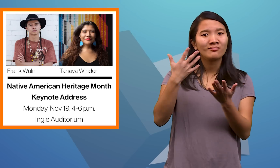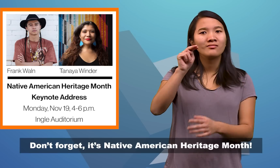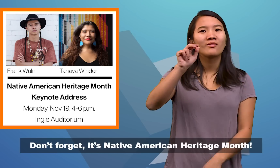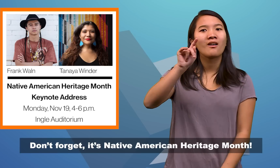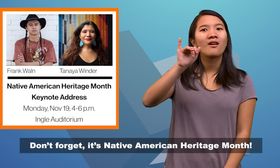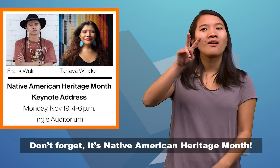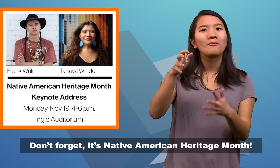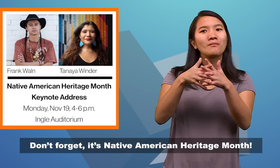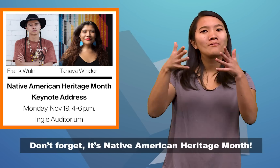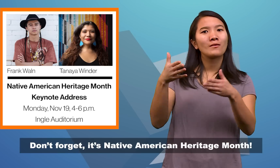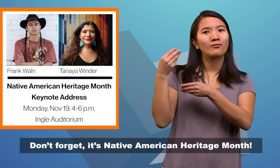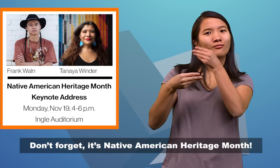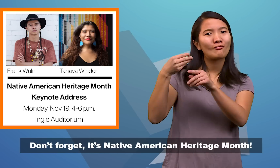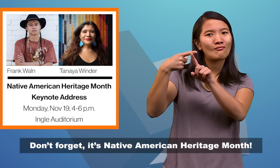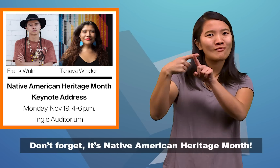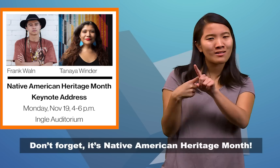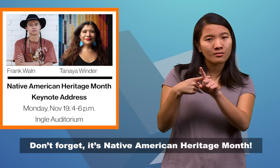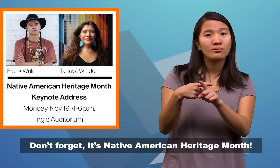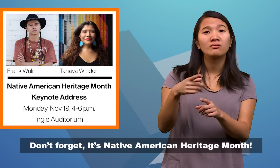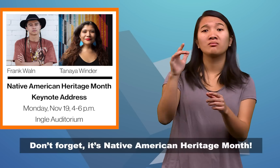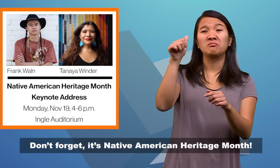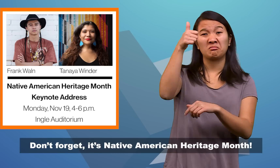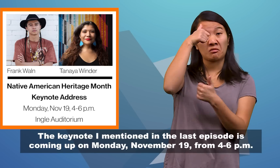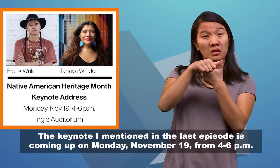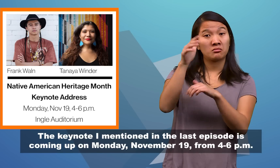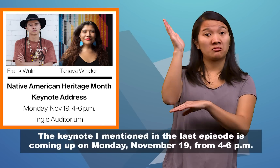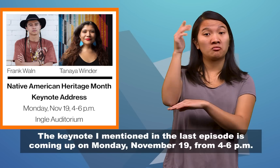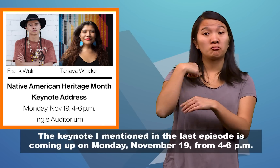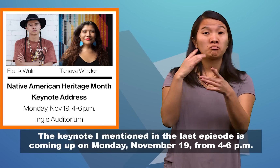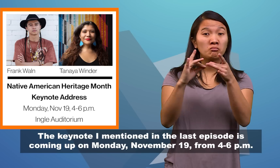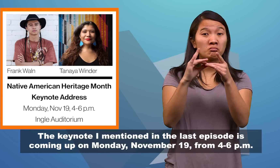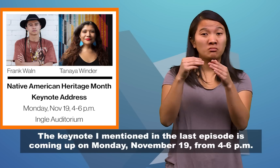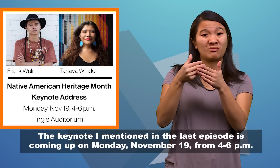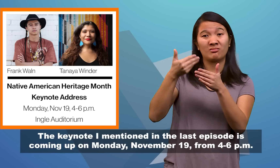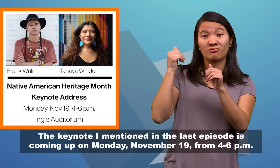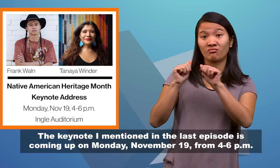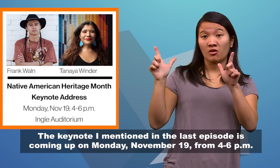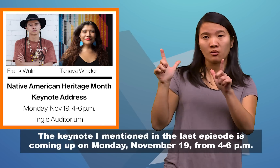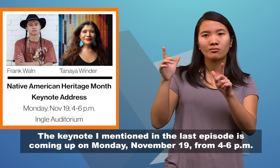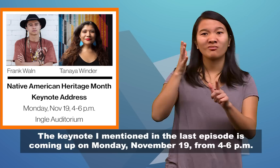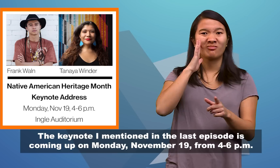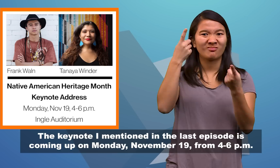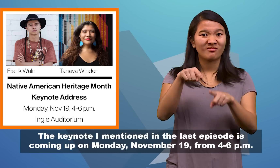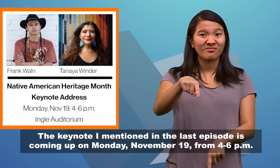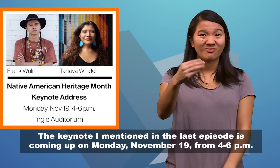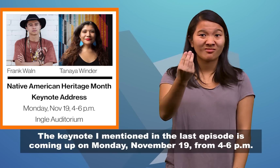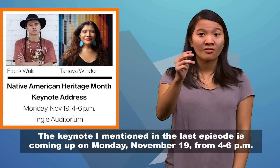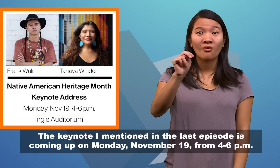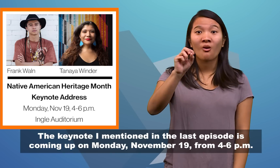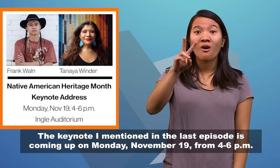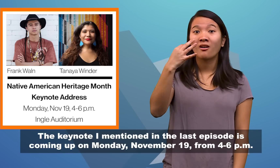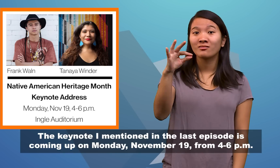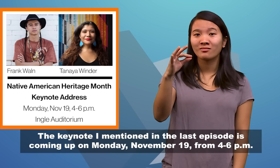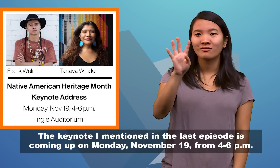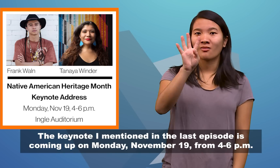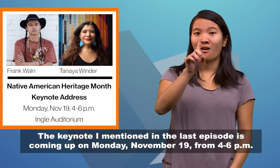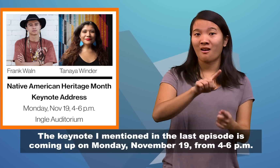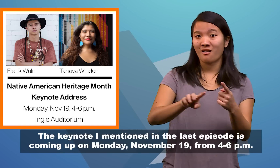Don't forget, it's Native American Heritage Month. The keynote I mentioned in the last episode is coming up on Monday, November 19th